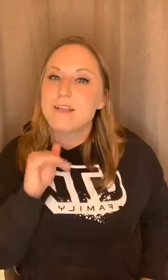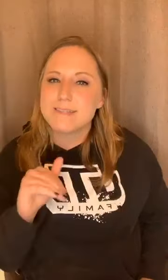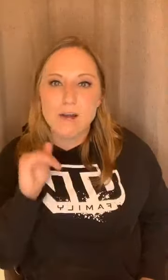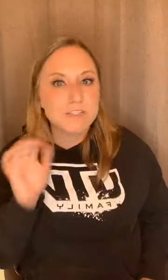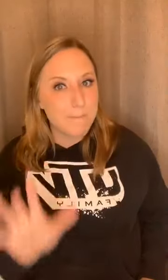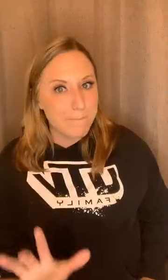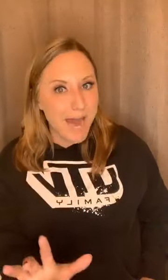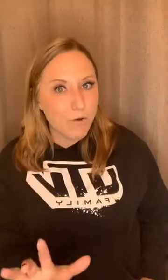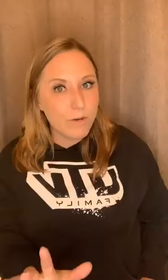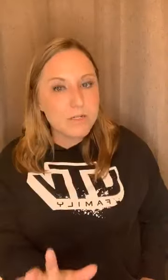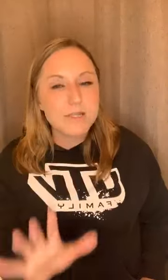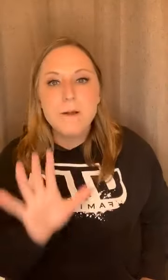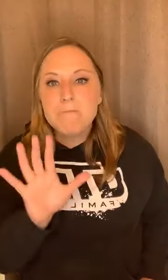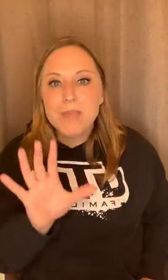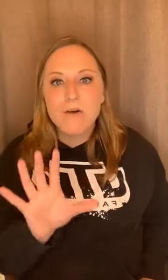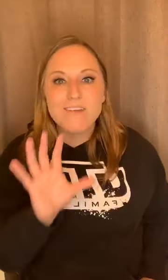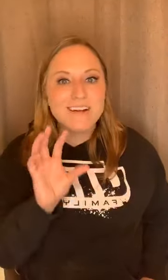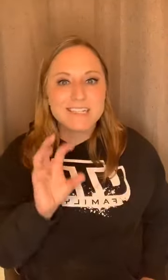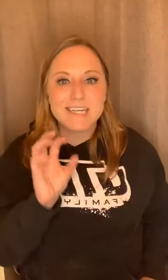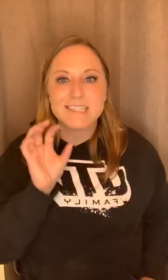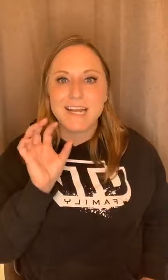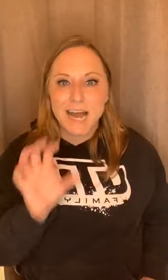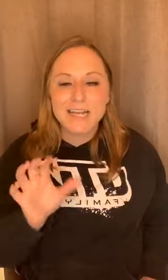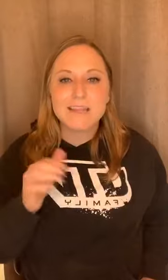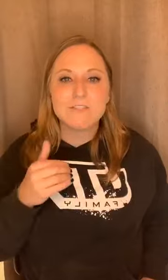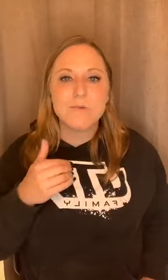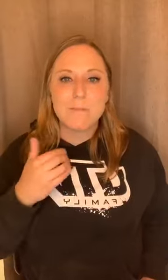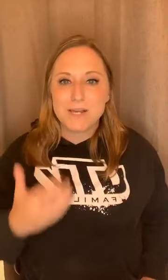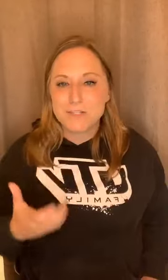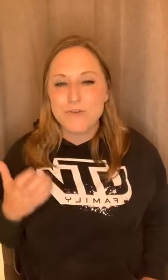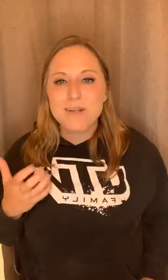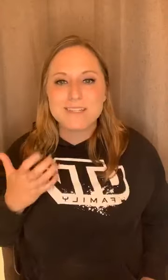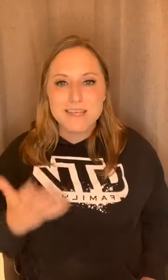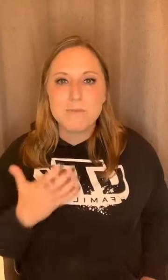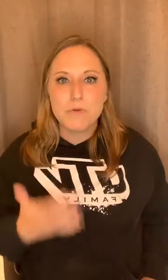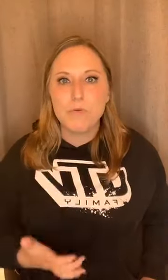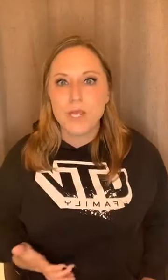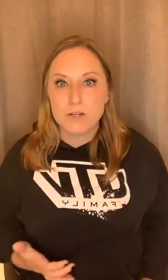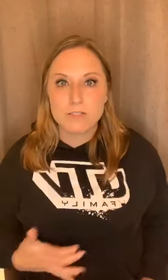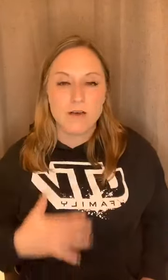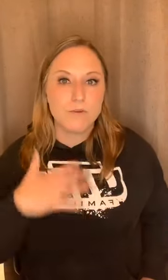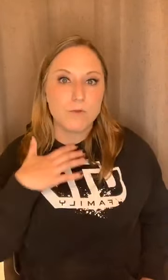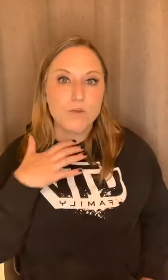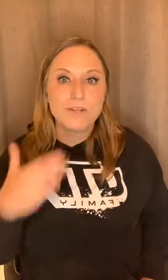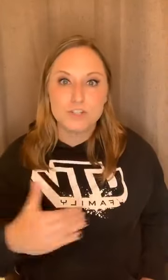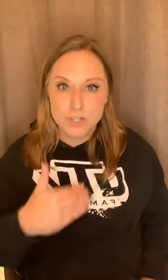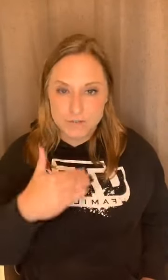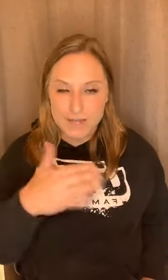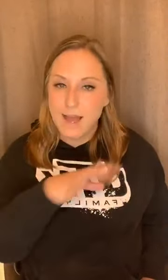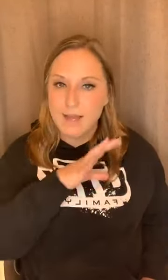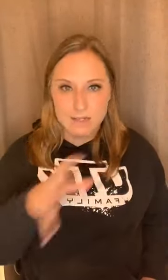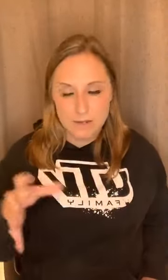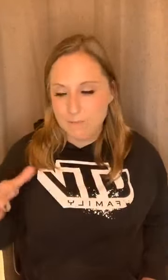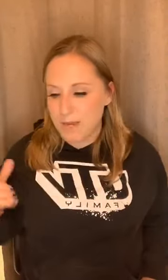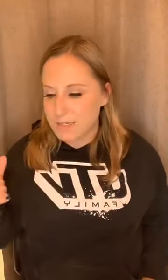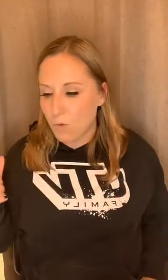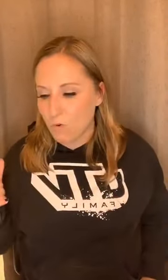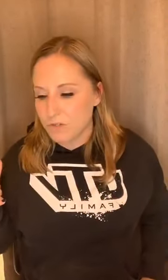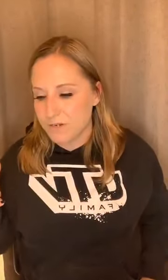sounds backwards. However, it doesn't, it kind of lifts you up because you can see the beauty in yourself. And when you can shift like that, it makes a world of a